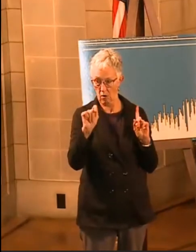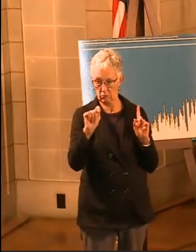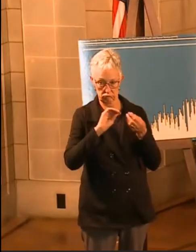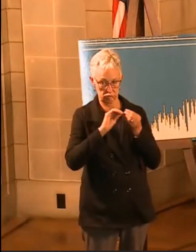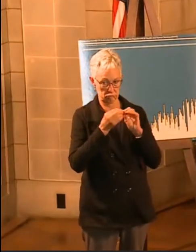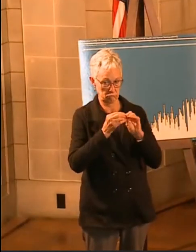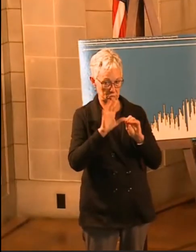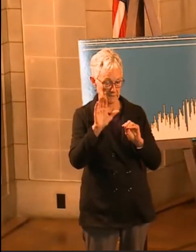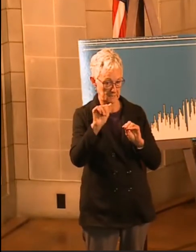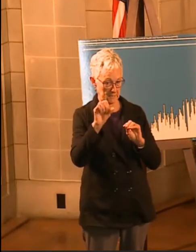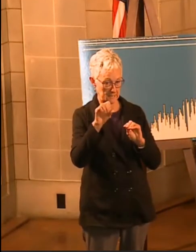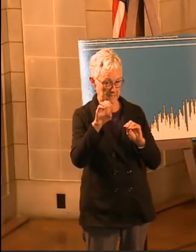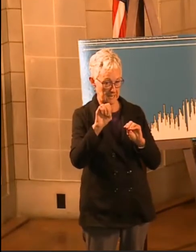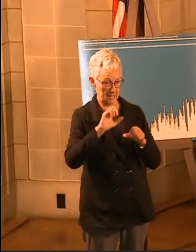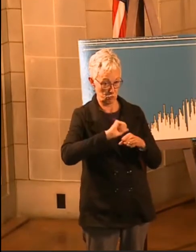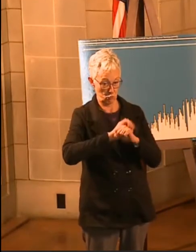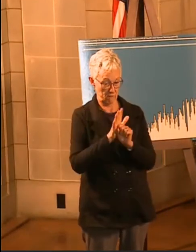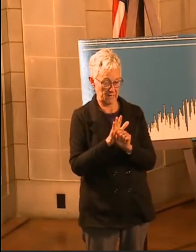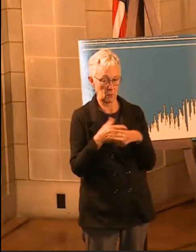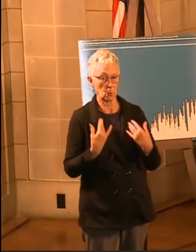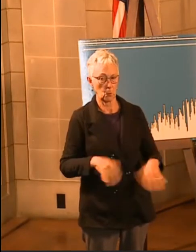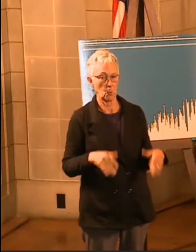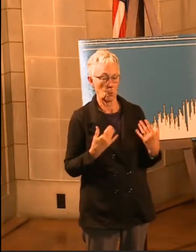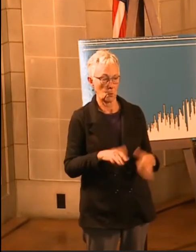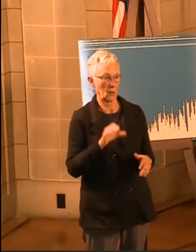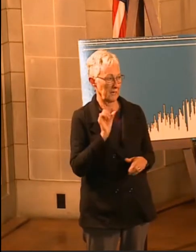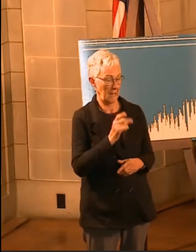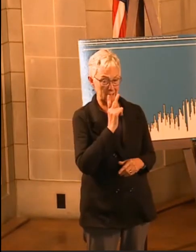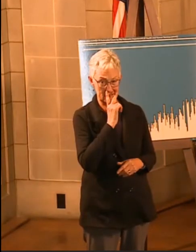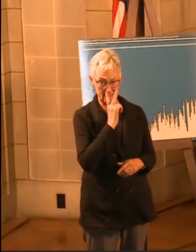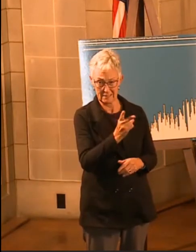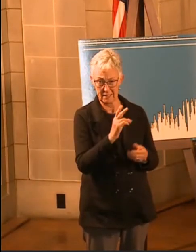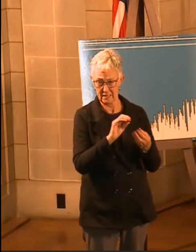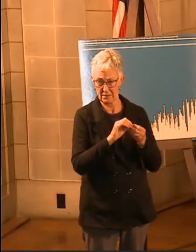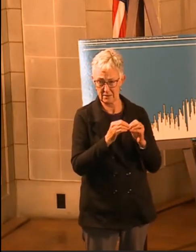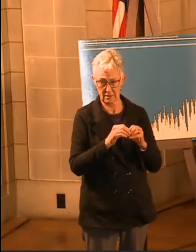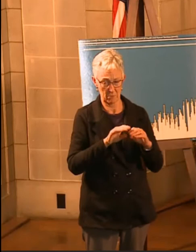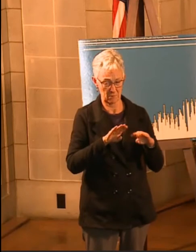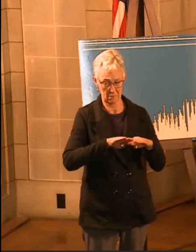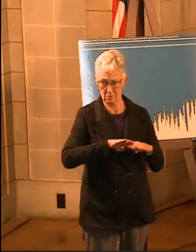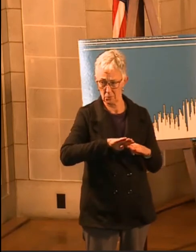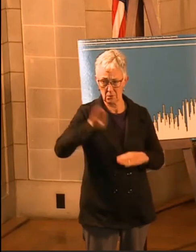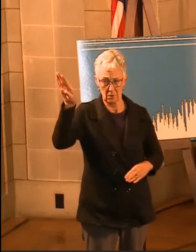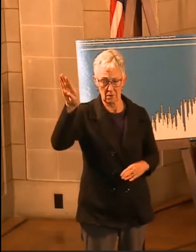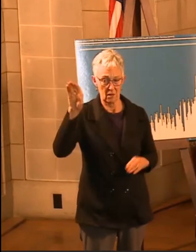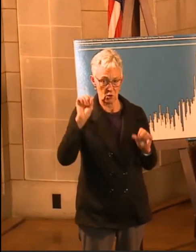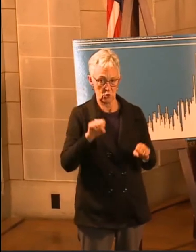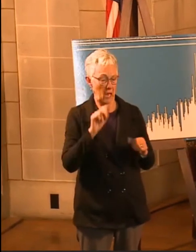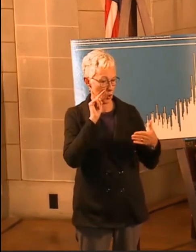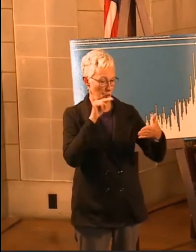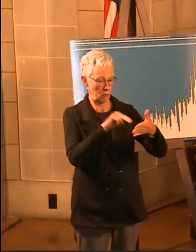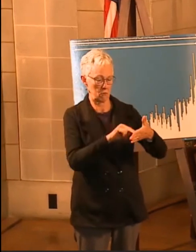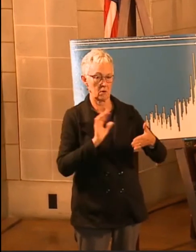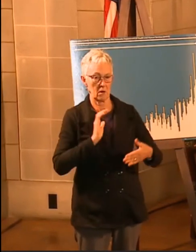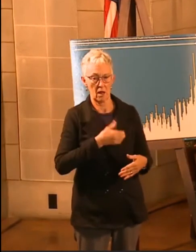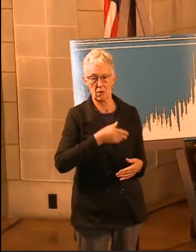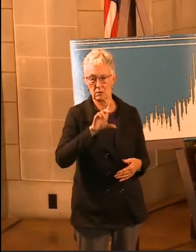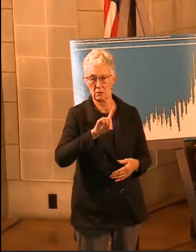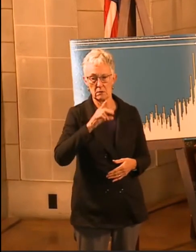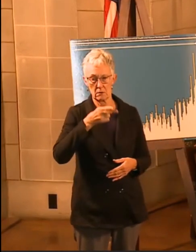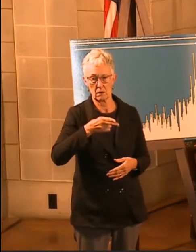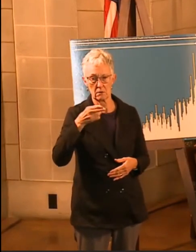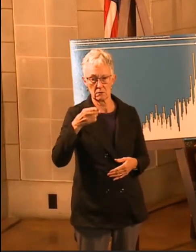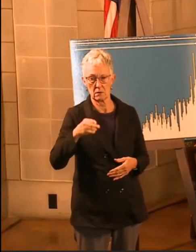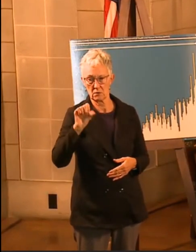number of cases going up, this is something that everybody can see every day on our dashboard at dhhs